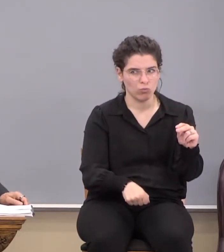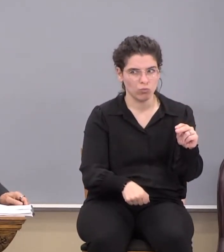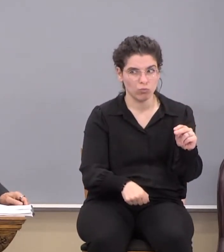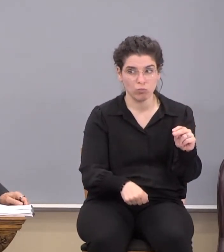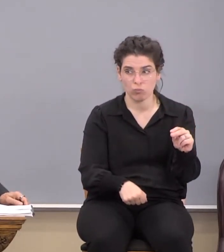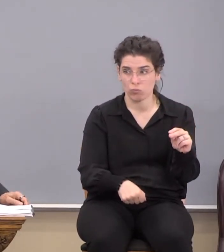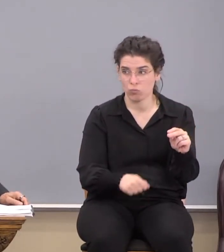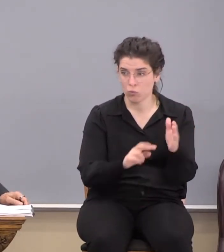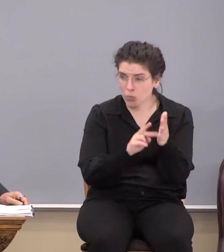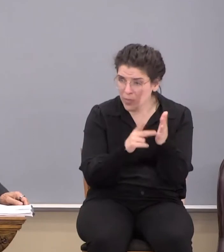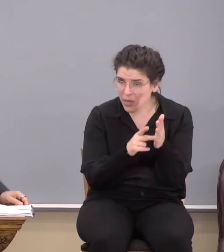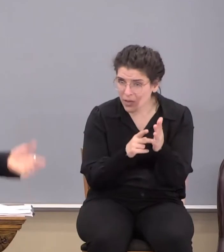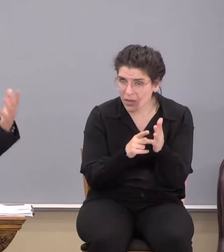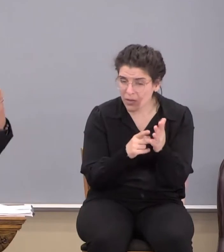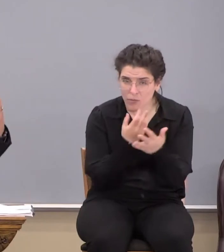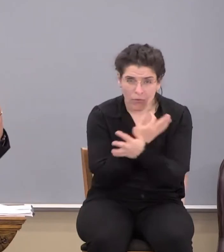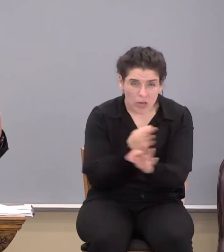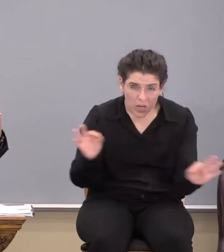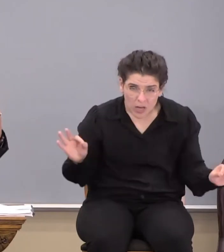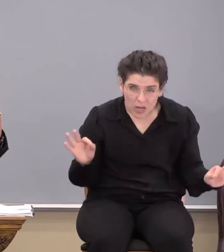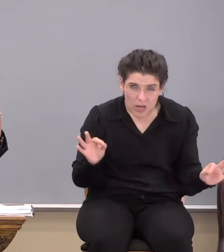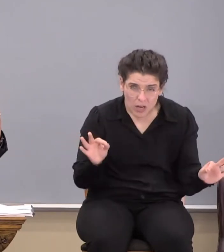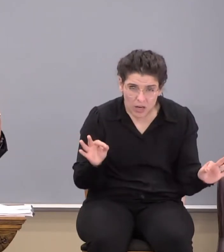You mean it was free?